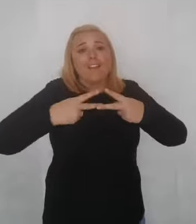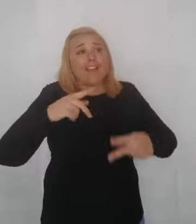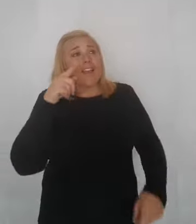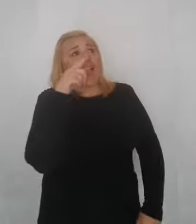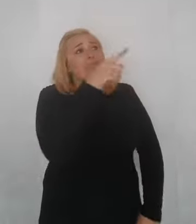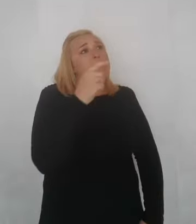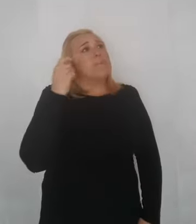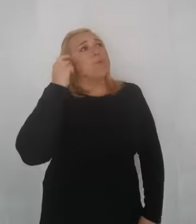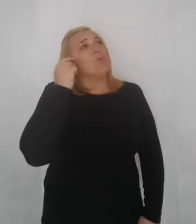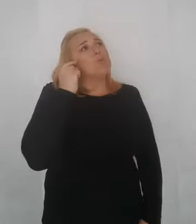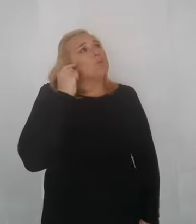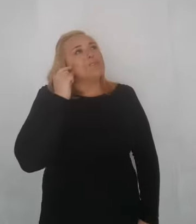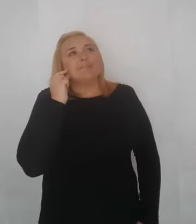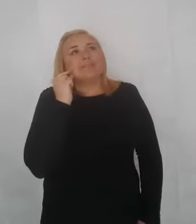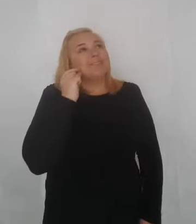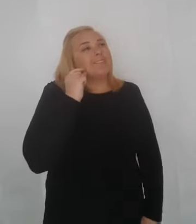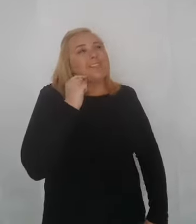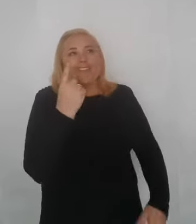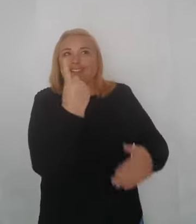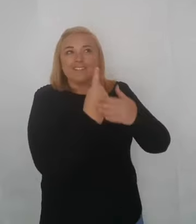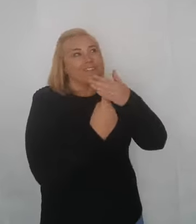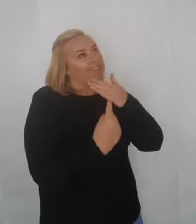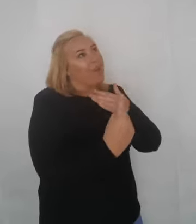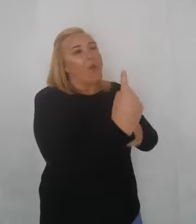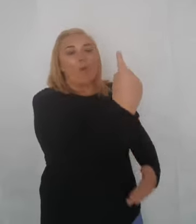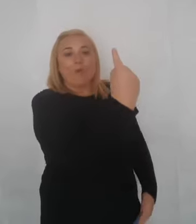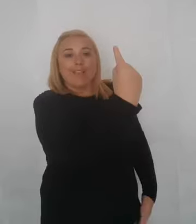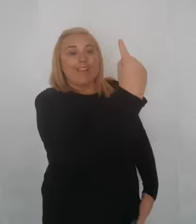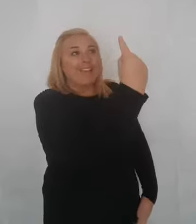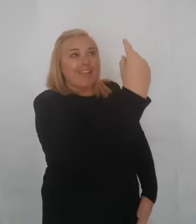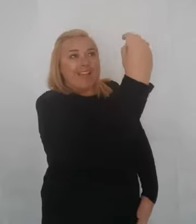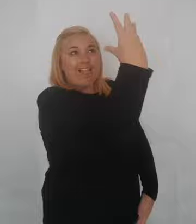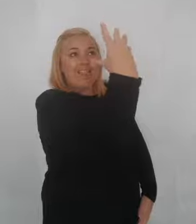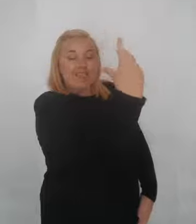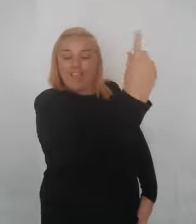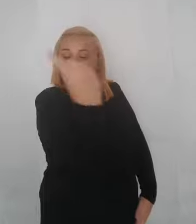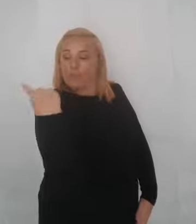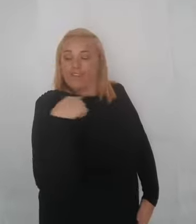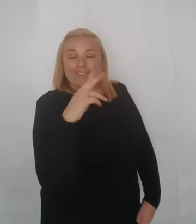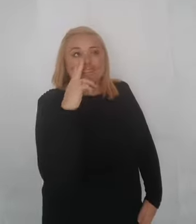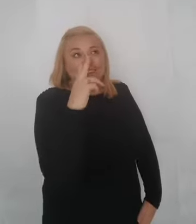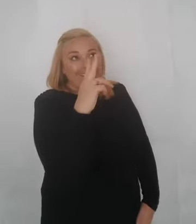and the moon is the only light we'll see.